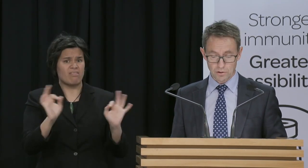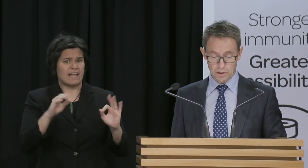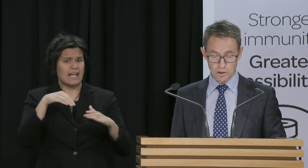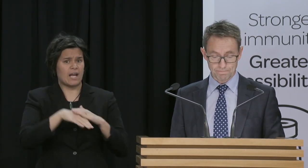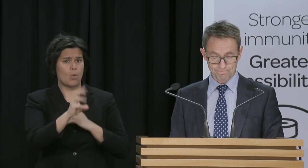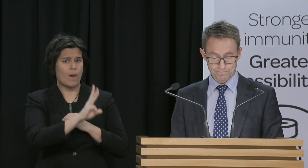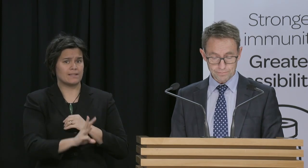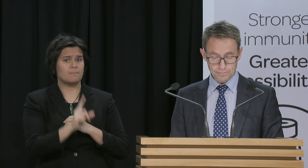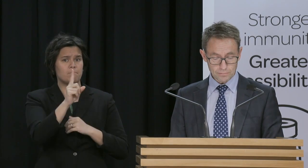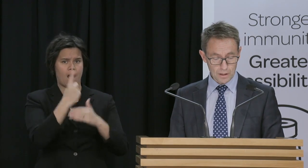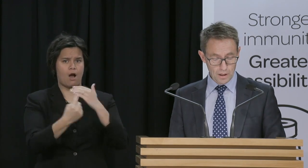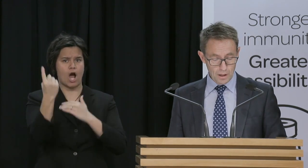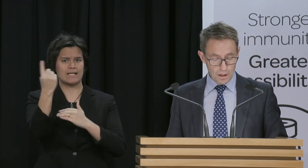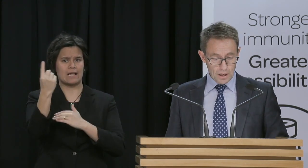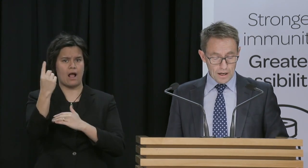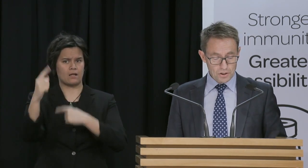in the Wellington region.